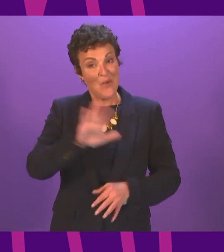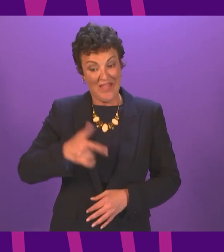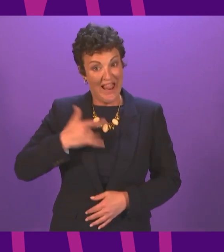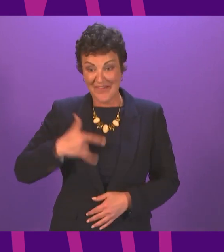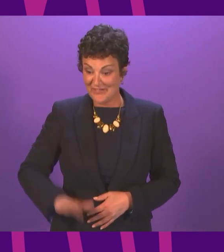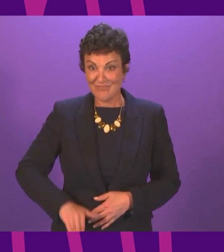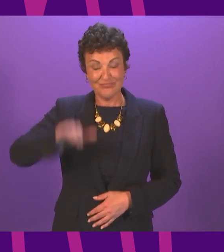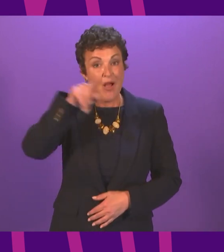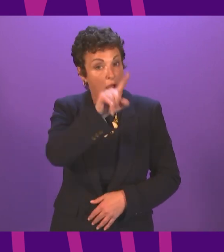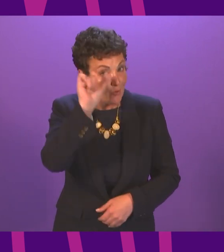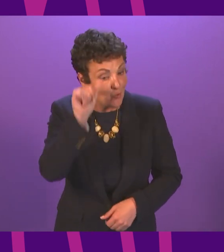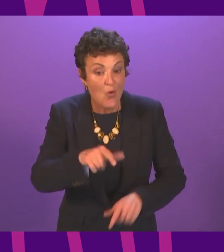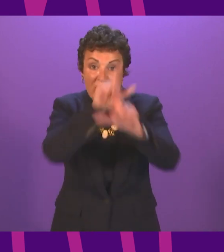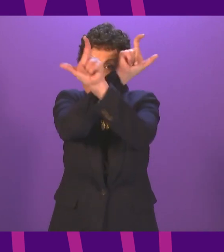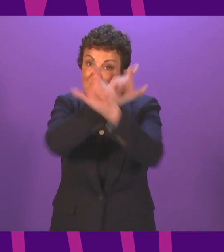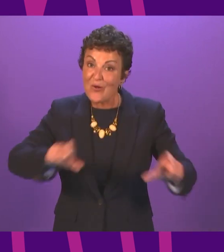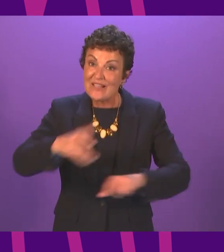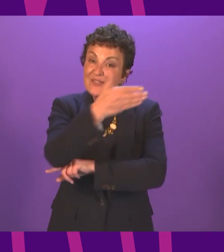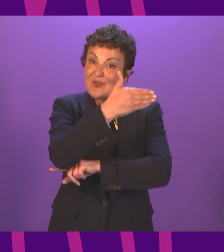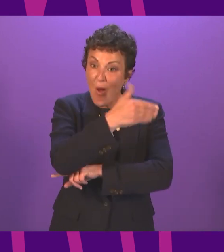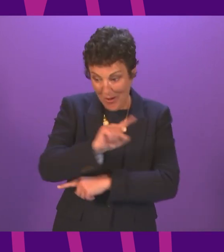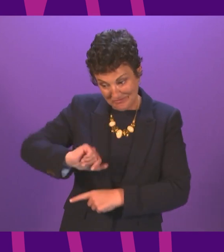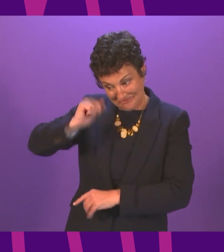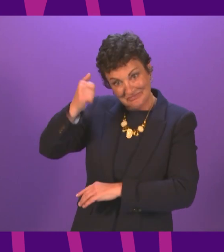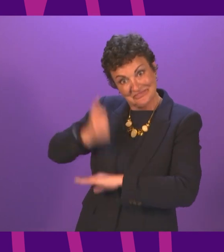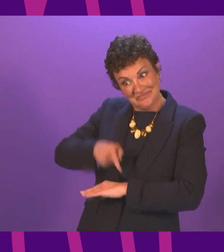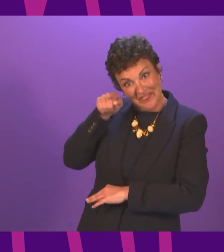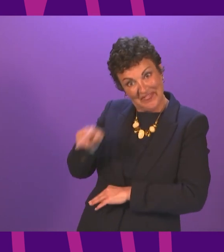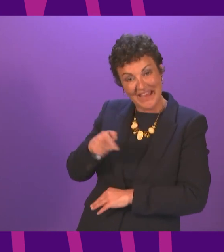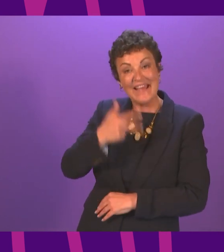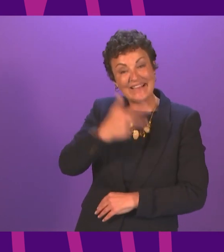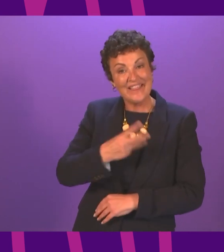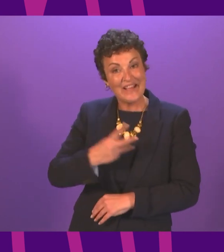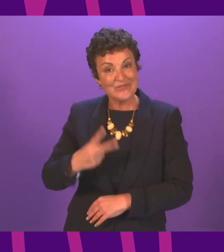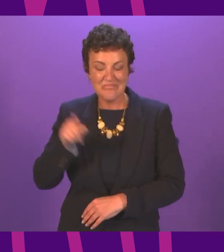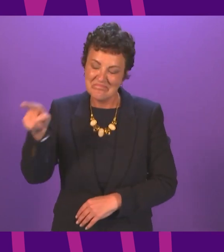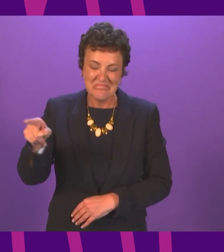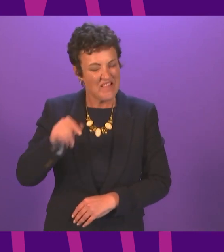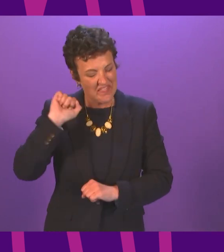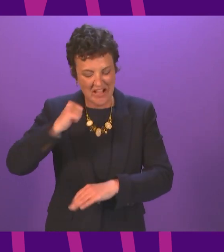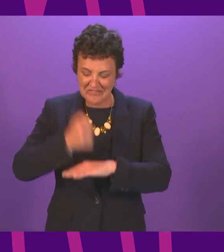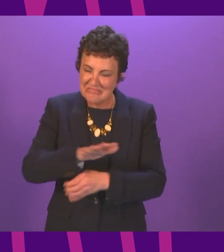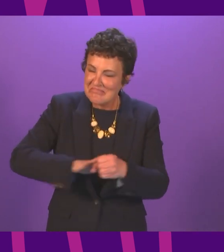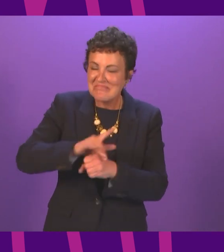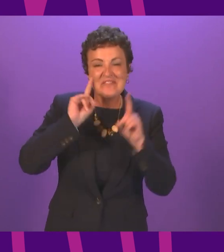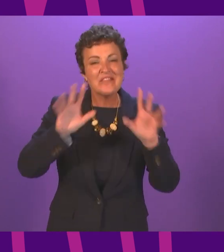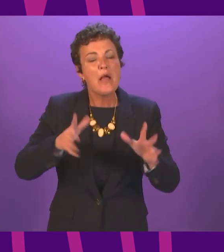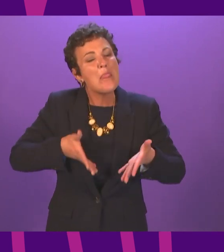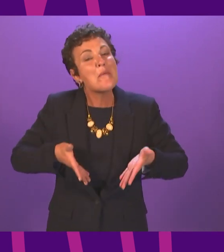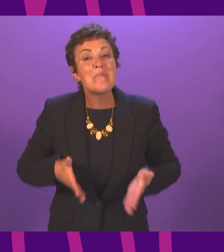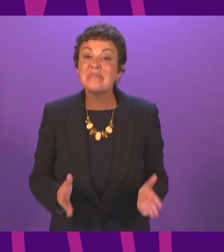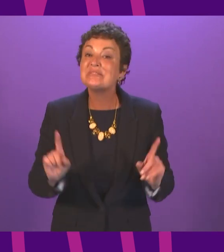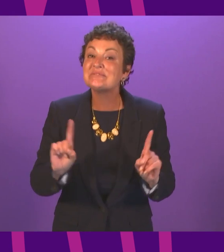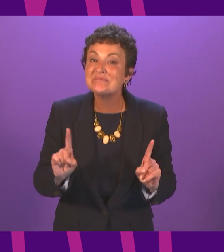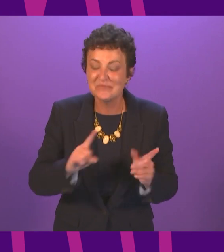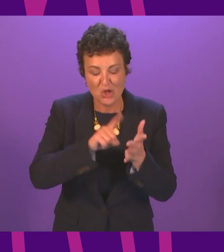constituency where the Saltyre was born in 832 in Elshonford the constituency of Bass Rock and of course the birthplace